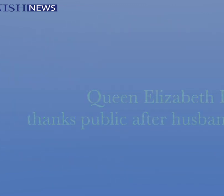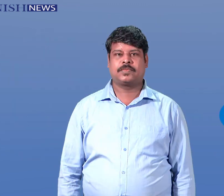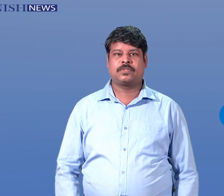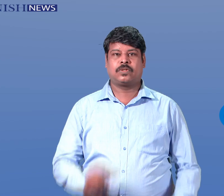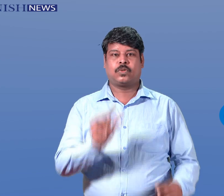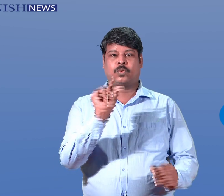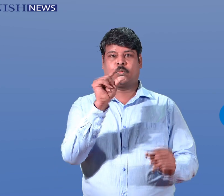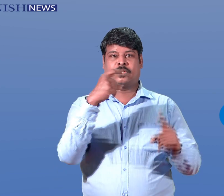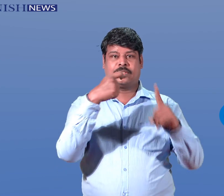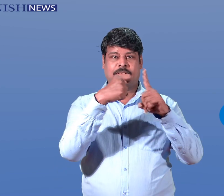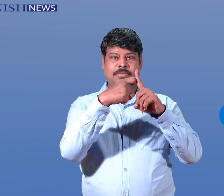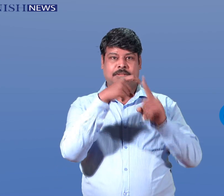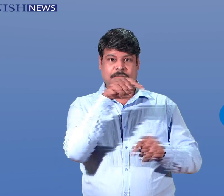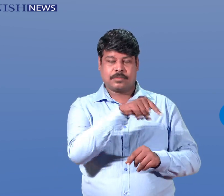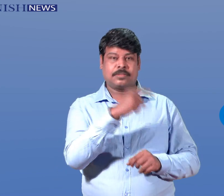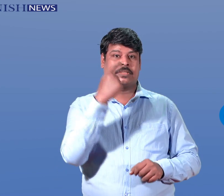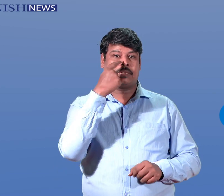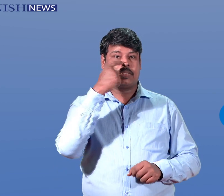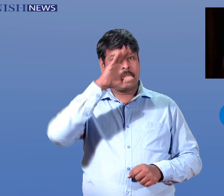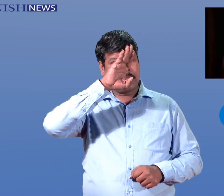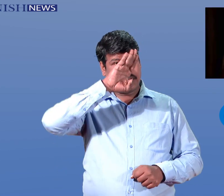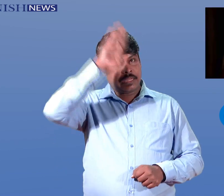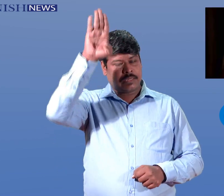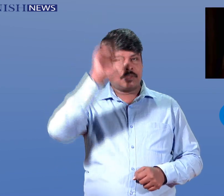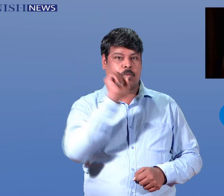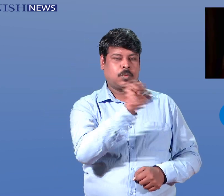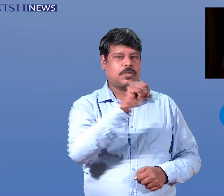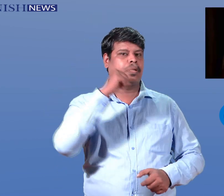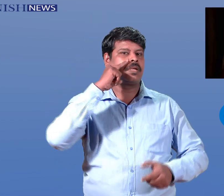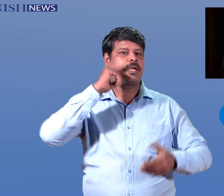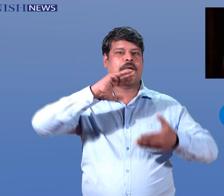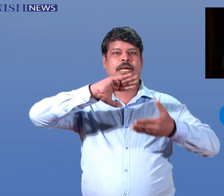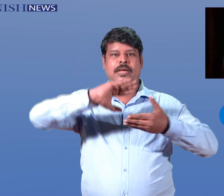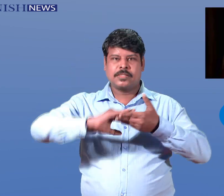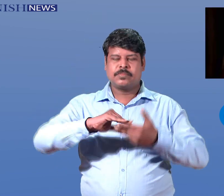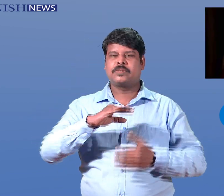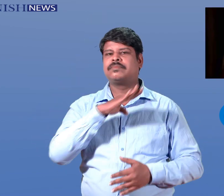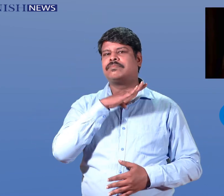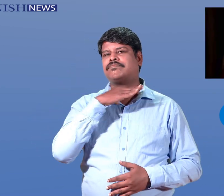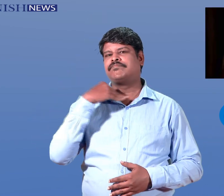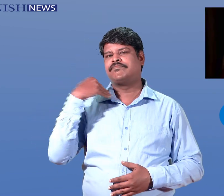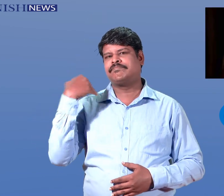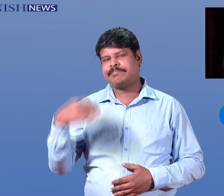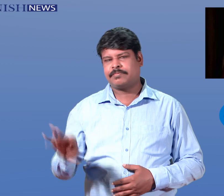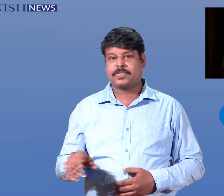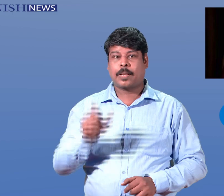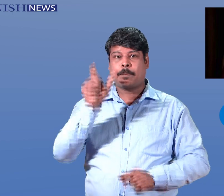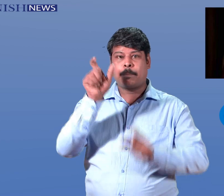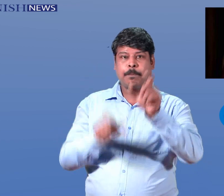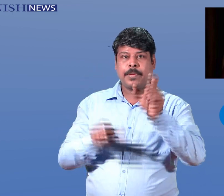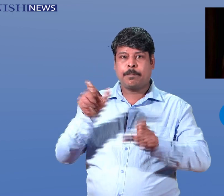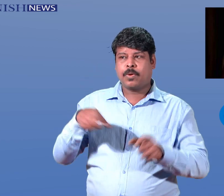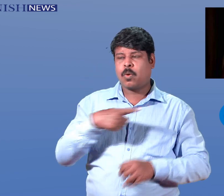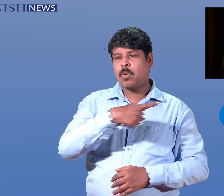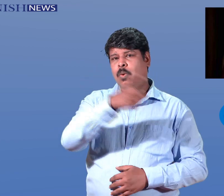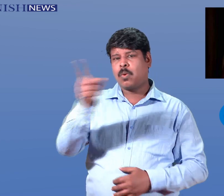Queen Elizabeth II thanks the public after husband's death. Queen Elizabeth II,